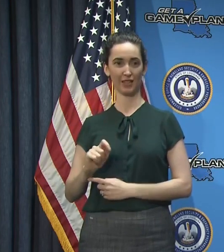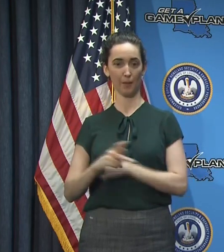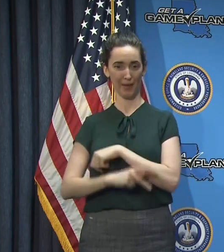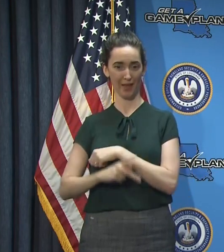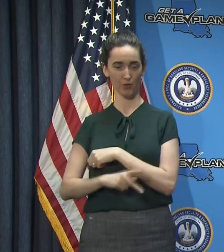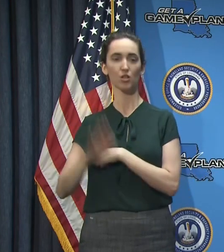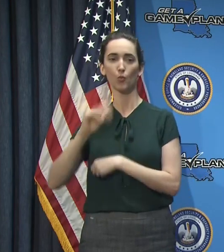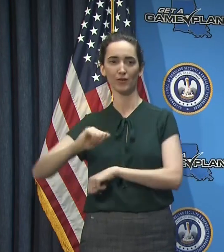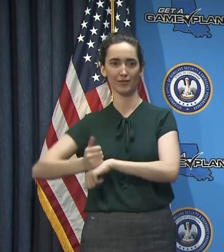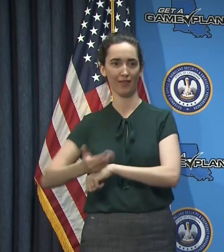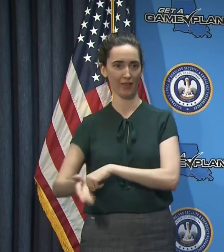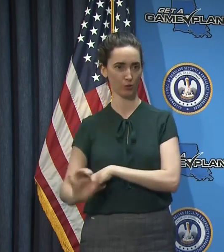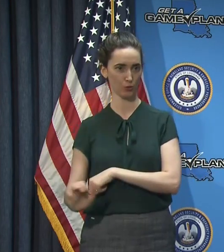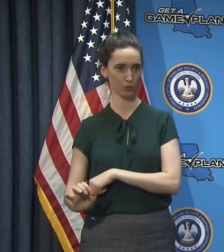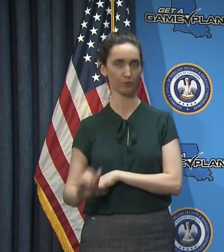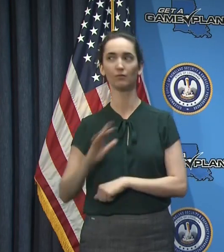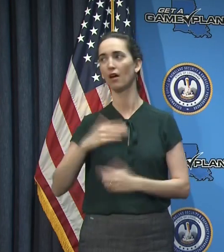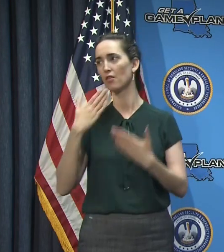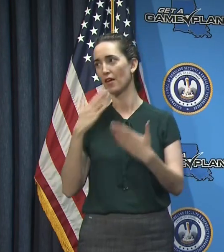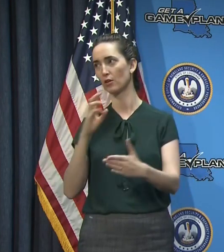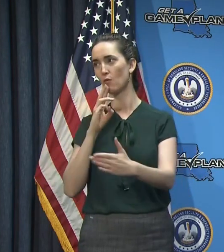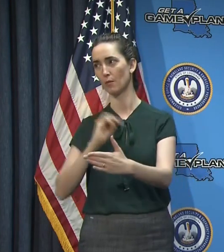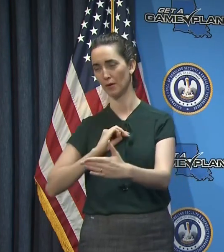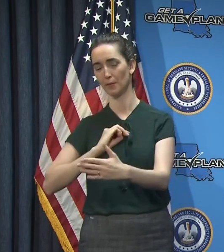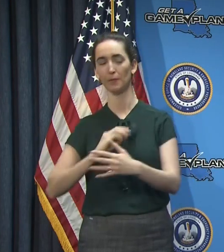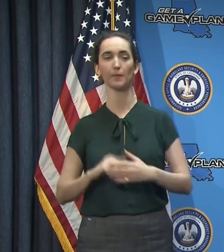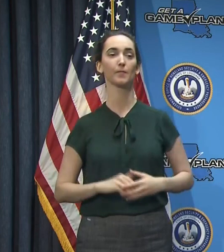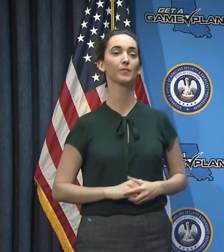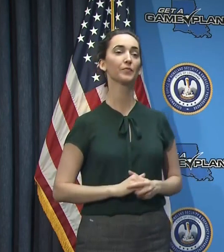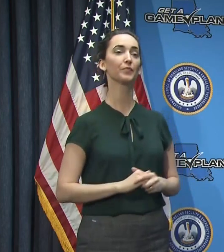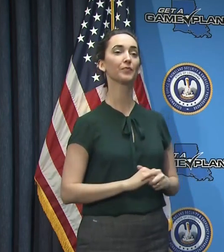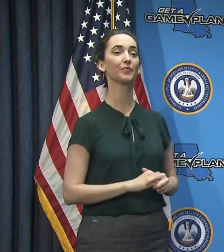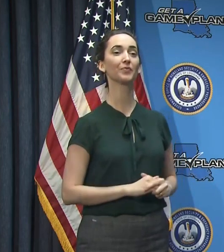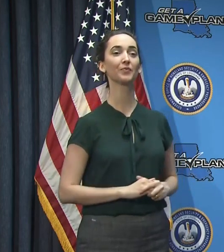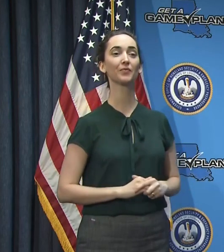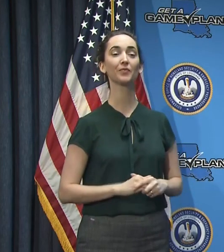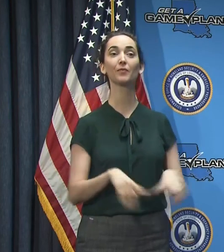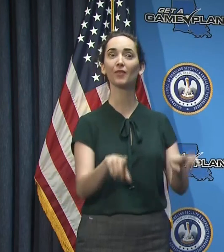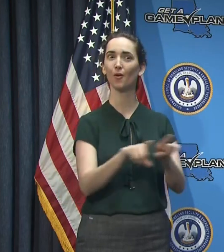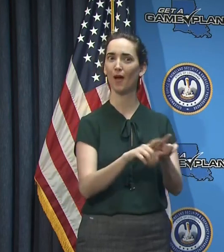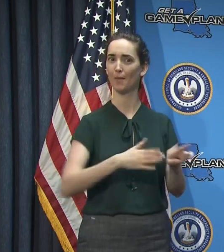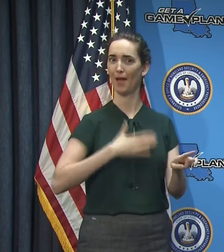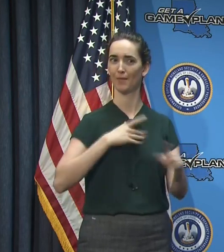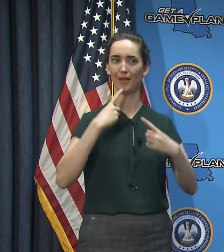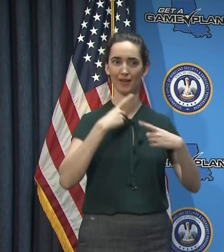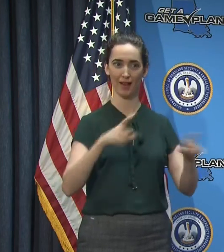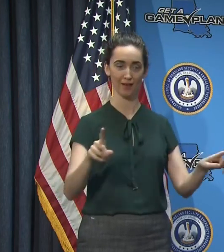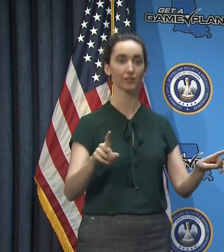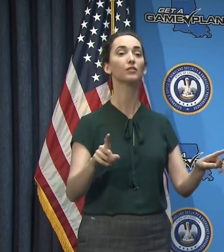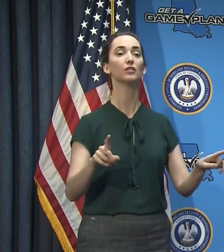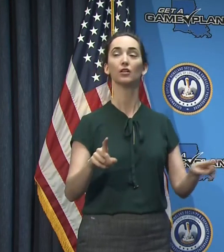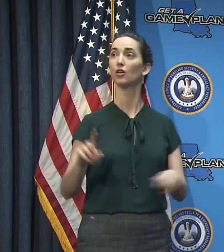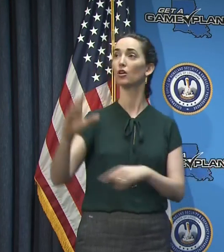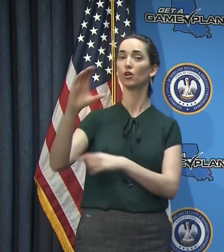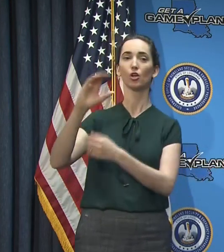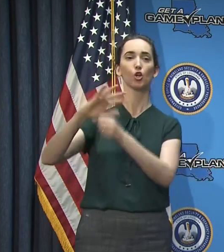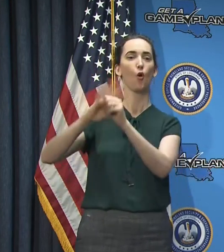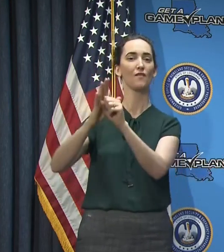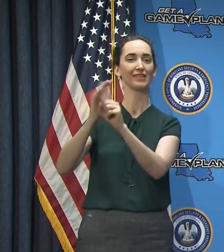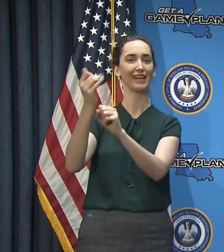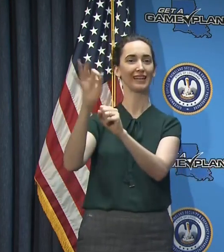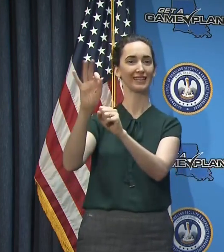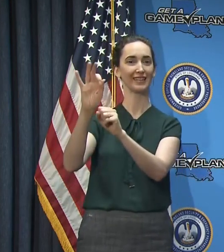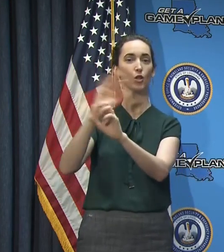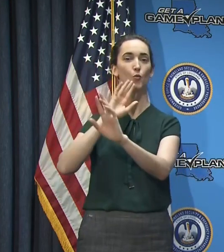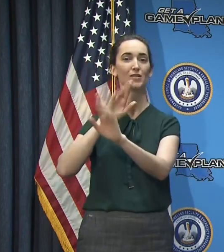I'm also pleased to announce that we've approved the first grant from the COVID-19 Response Fund. You may